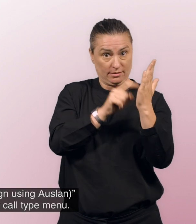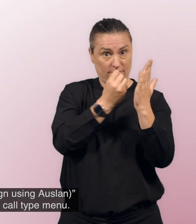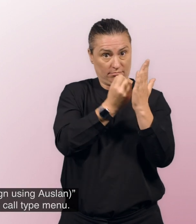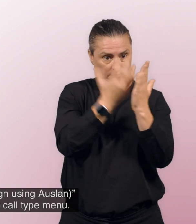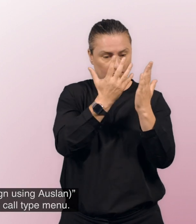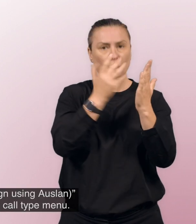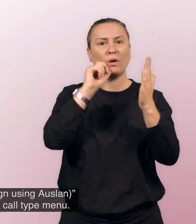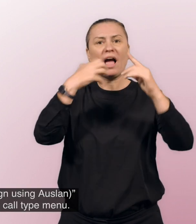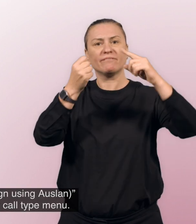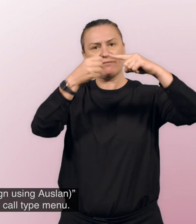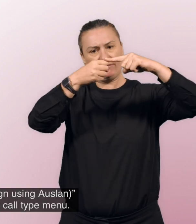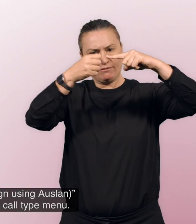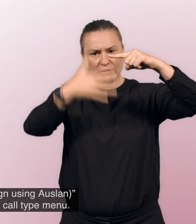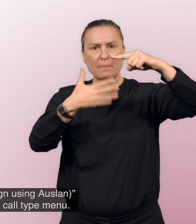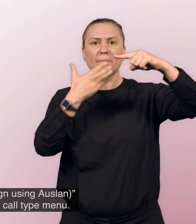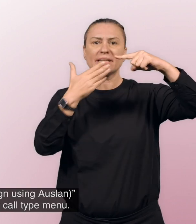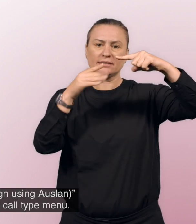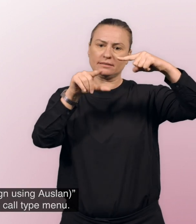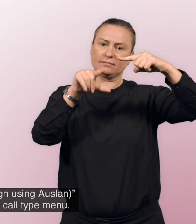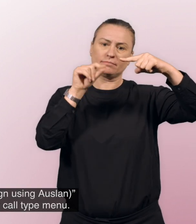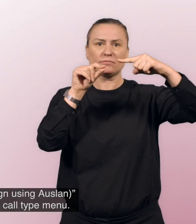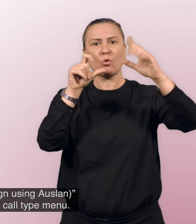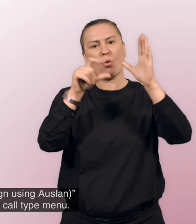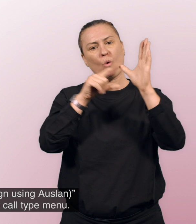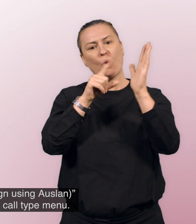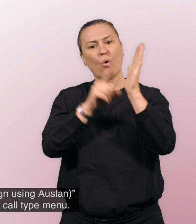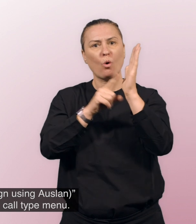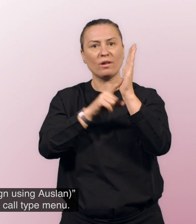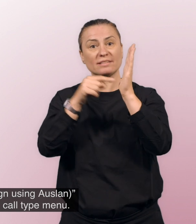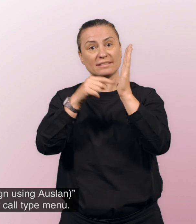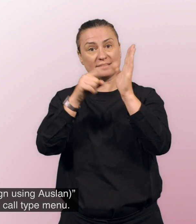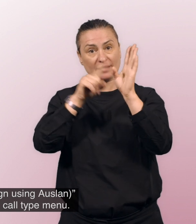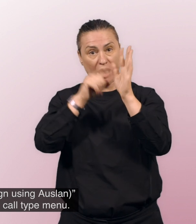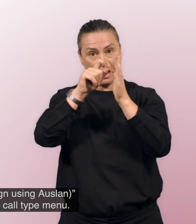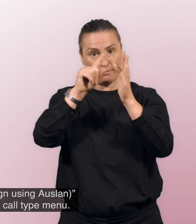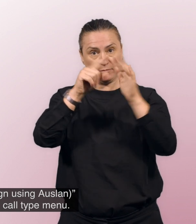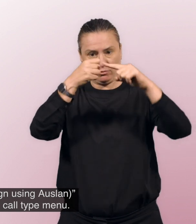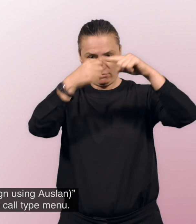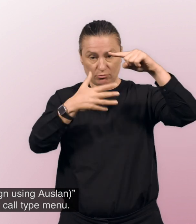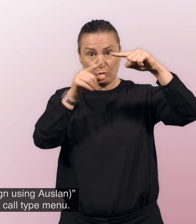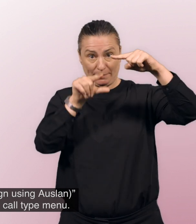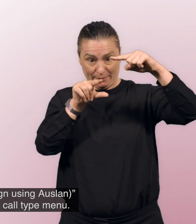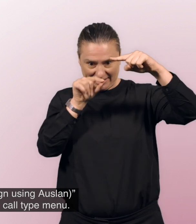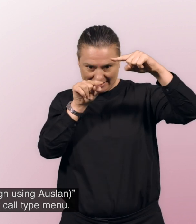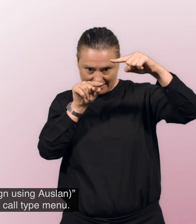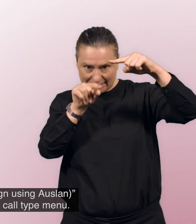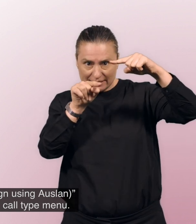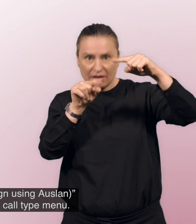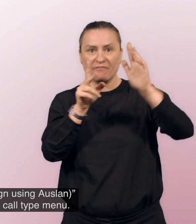Video Relay. Sign using Auslan from the Select Your Call Type menu.